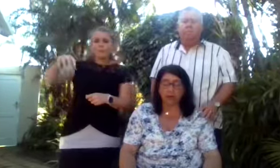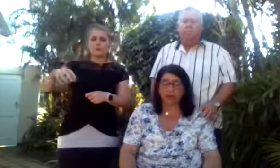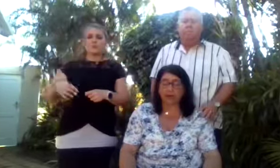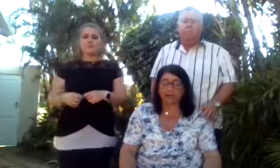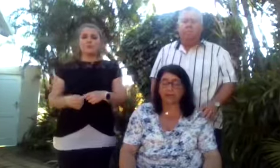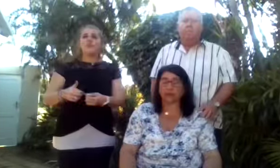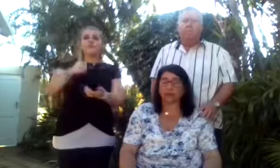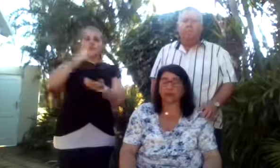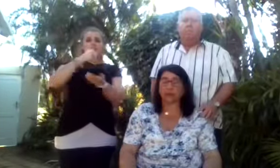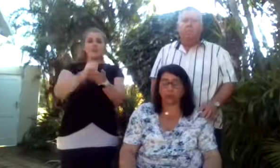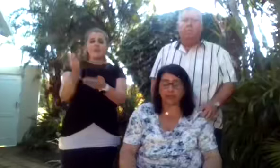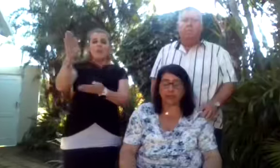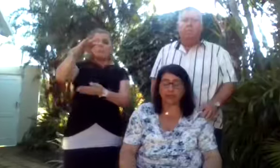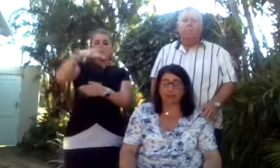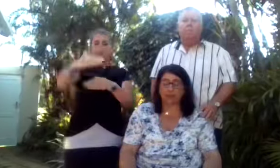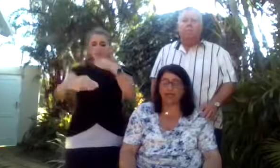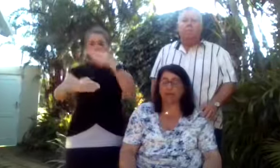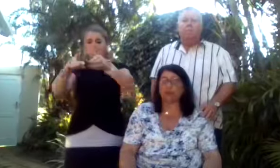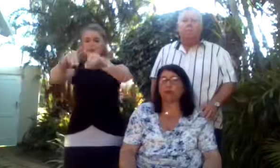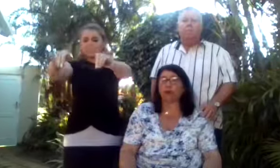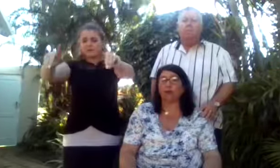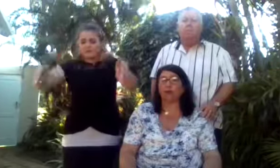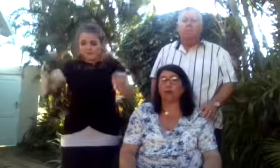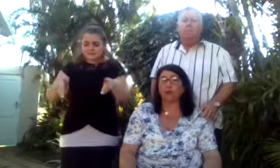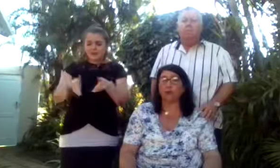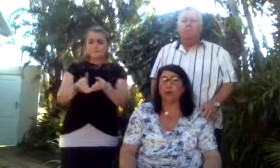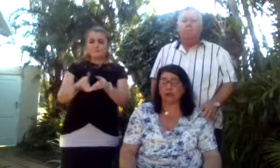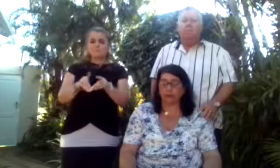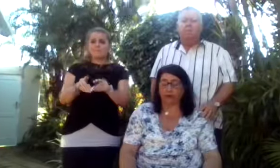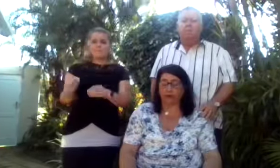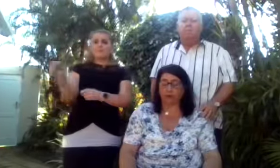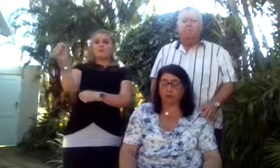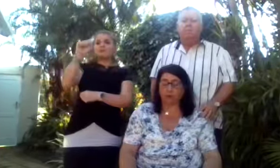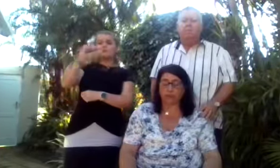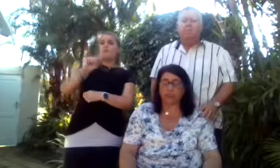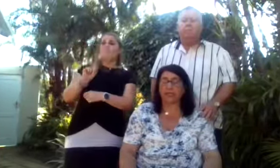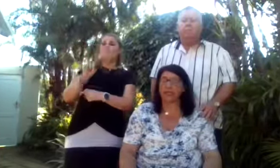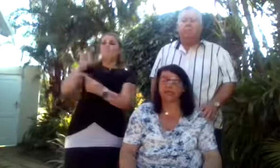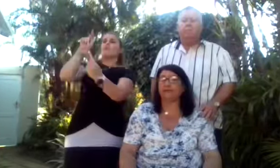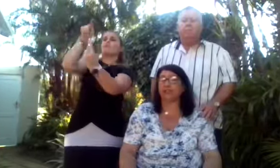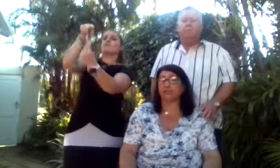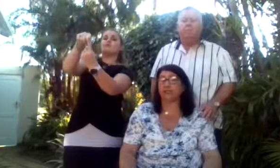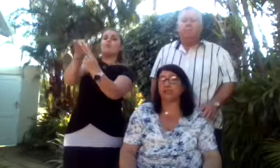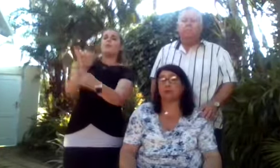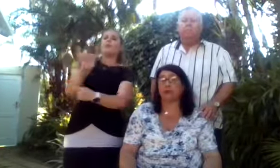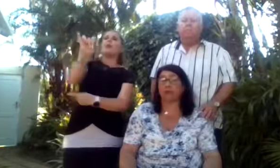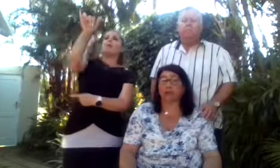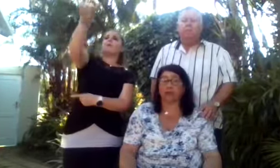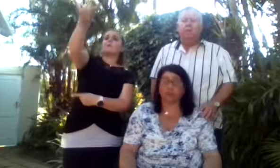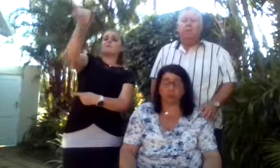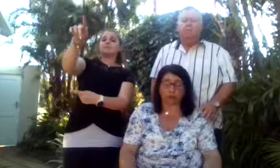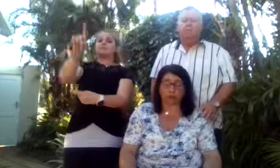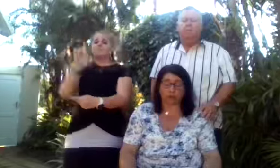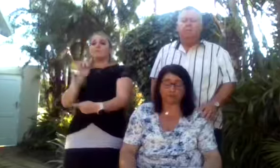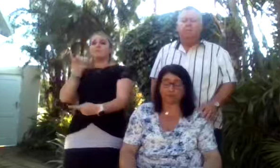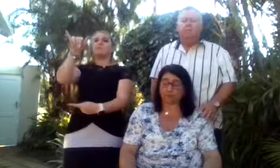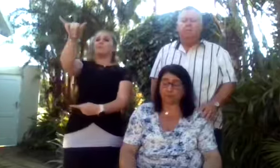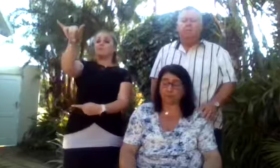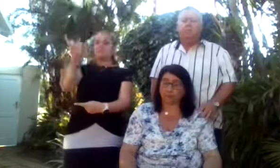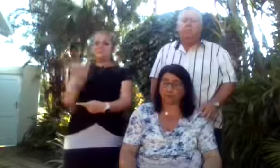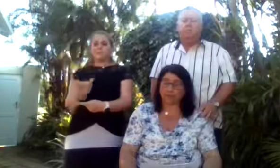we pounded the banks of the Midmar Dam, and we drove to and from the airport as she flitzed back and forth.